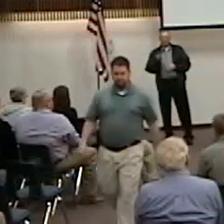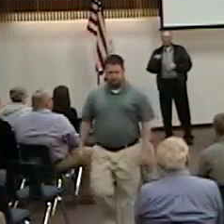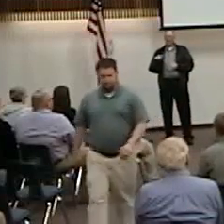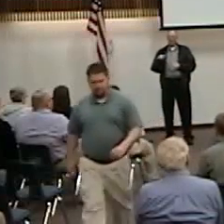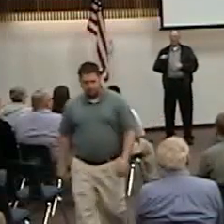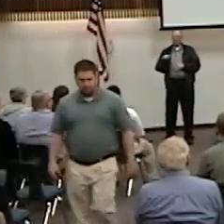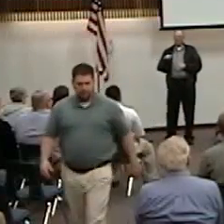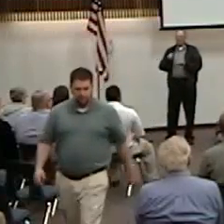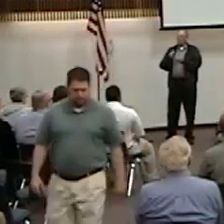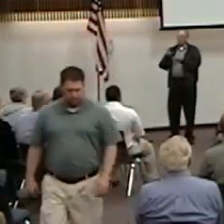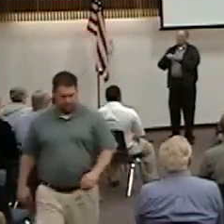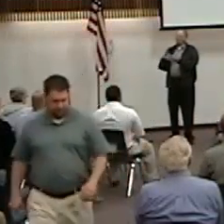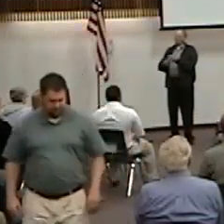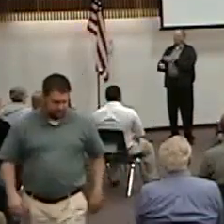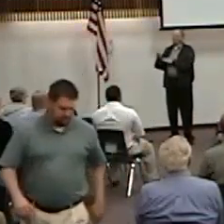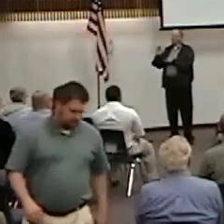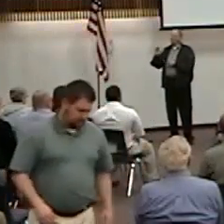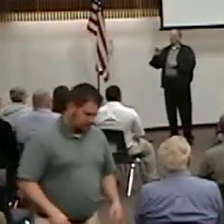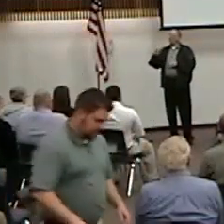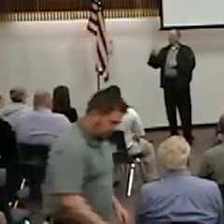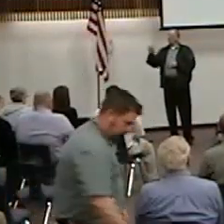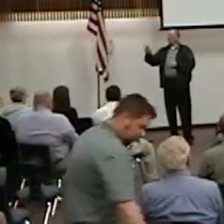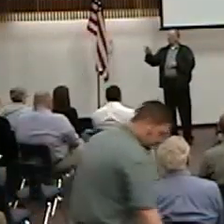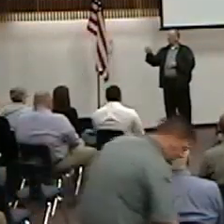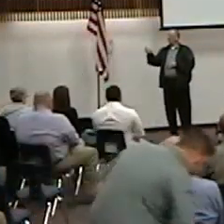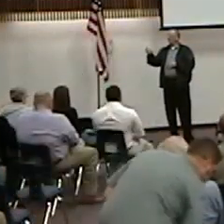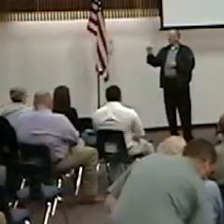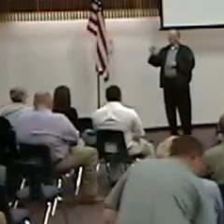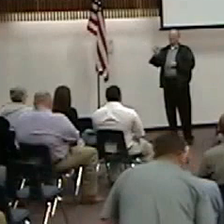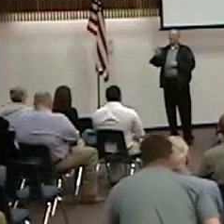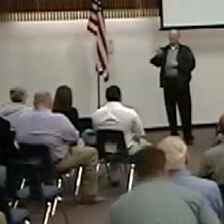The scripture reading this morning is Colossians 3, verse 17.